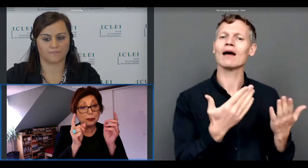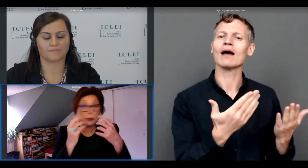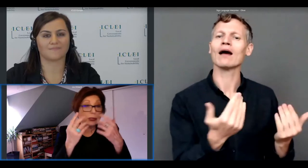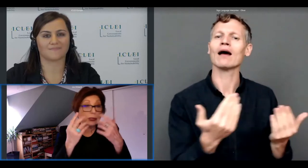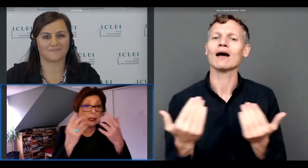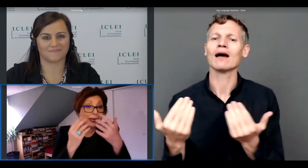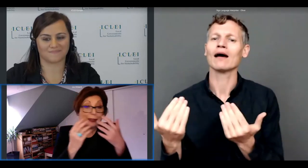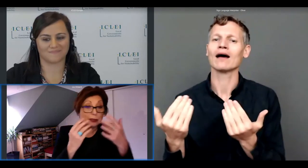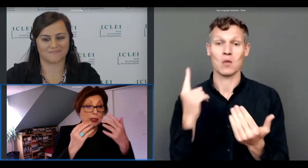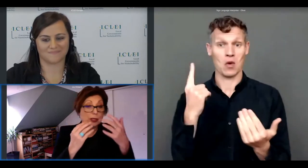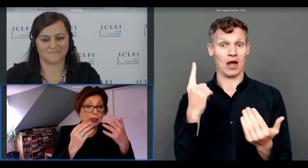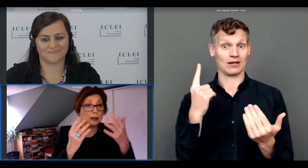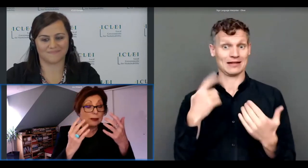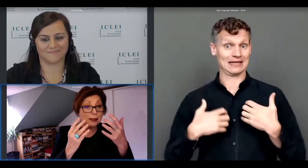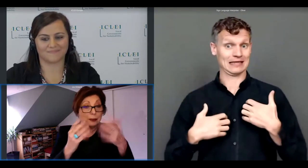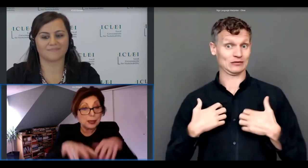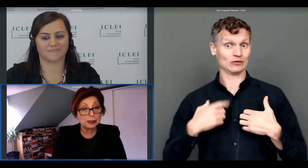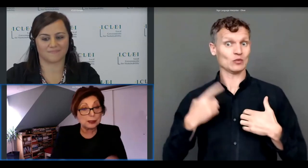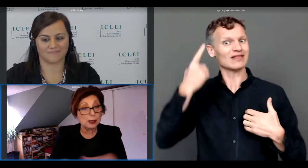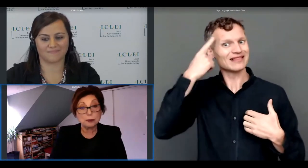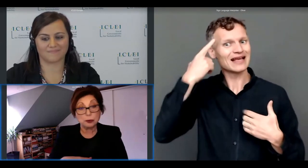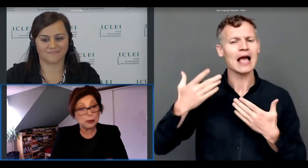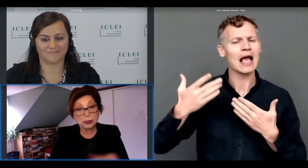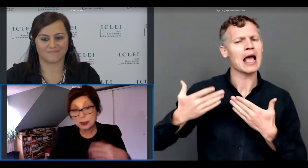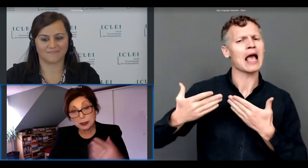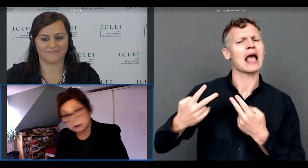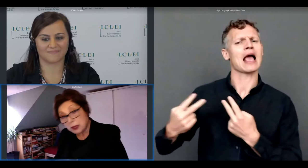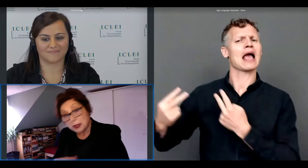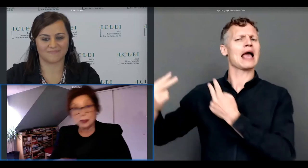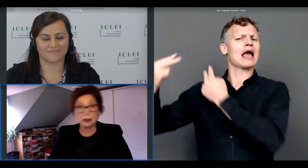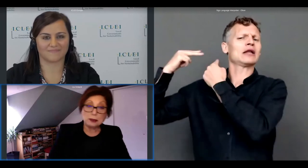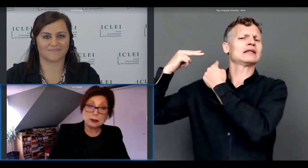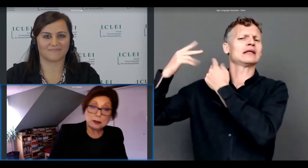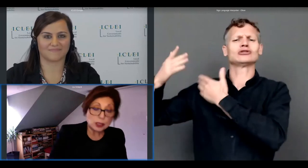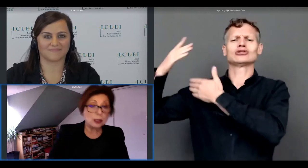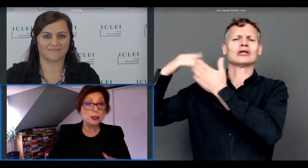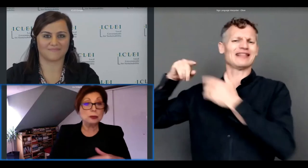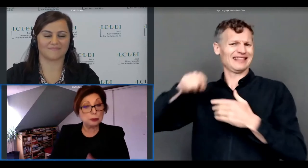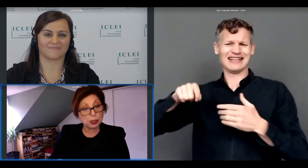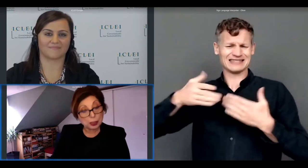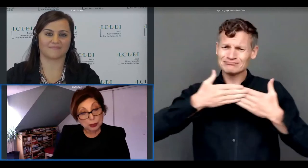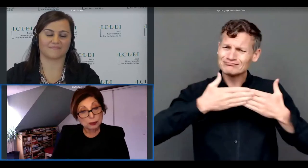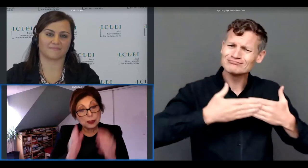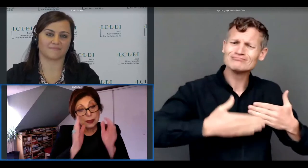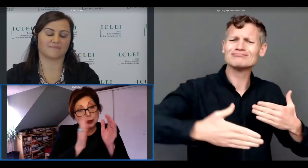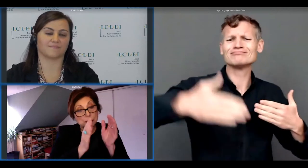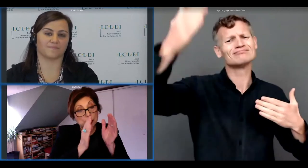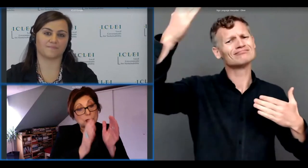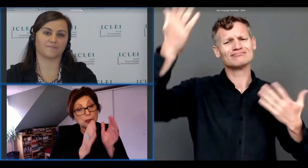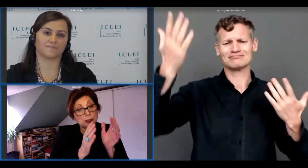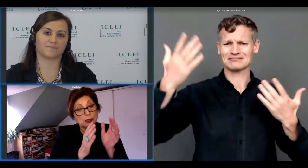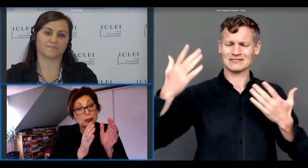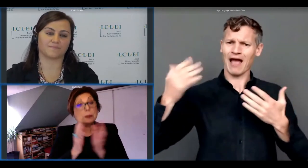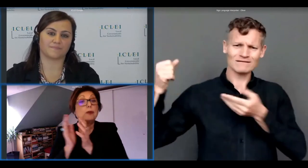which we think heritage is eternal we hand it down from you know generation to generation so